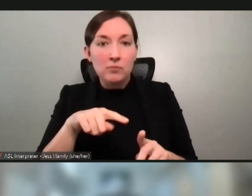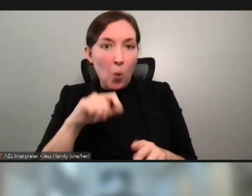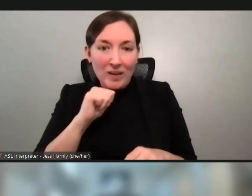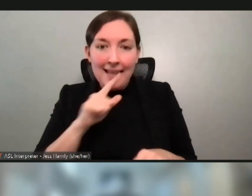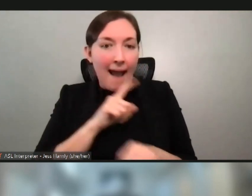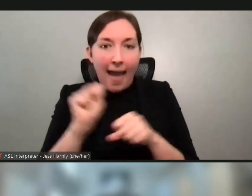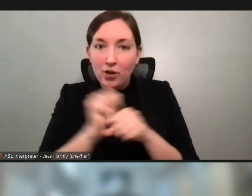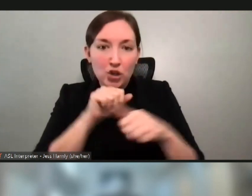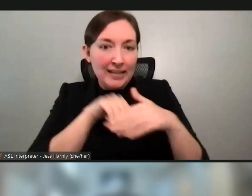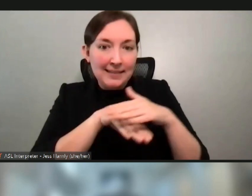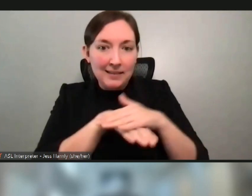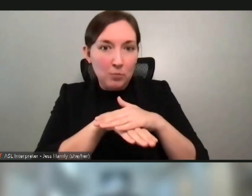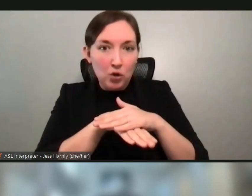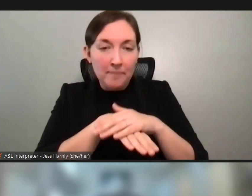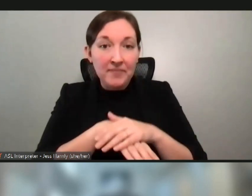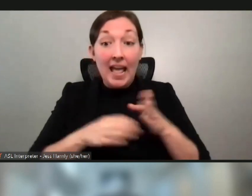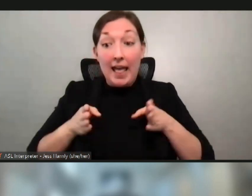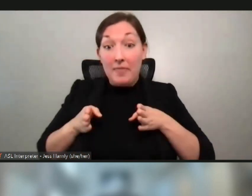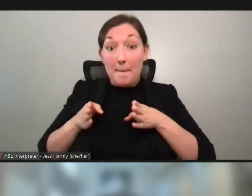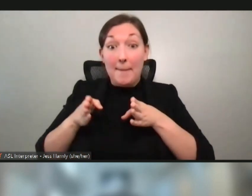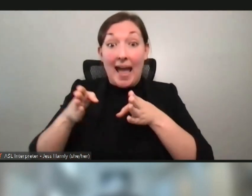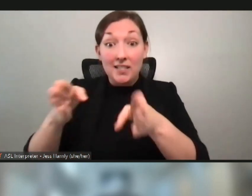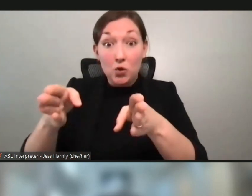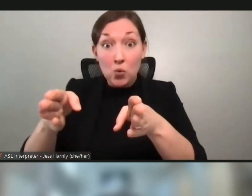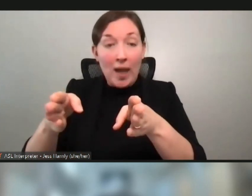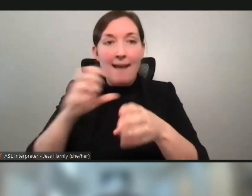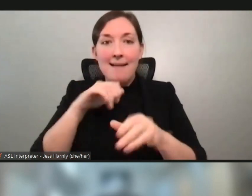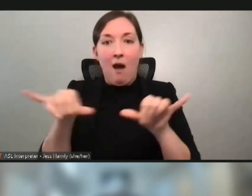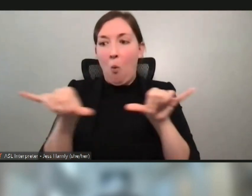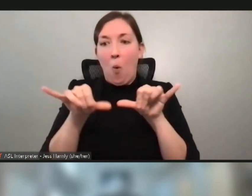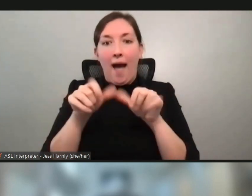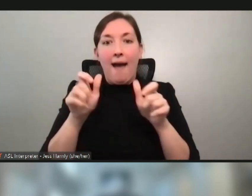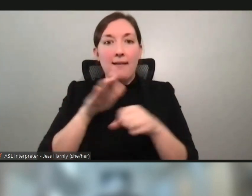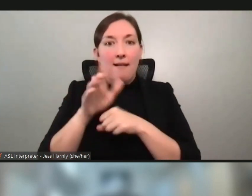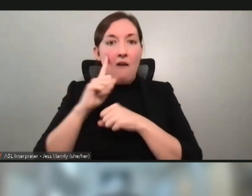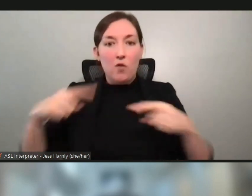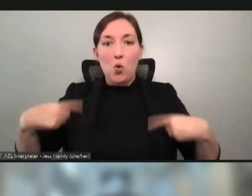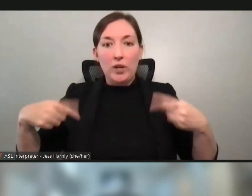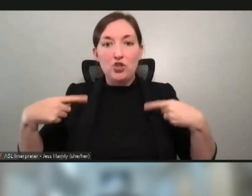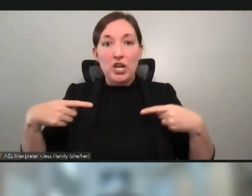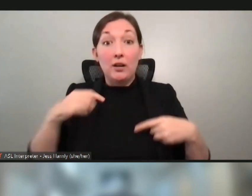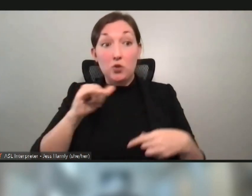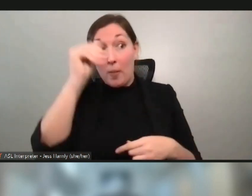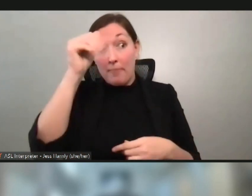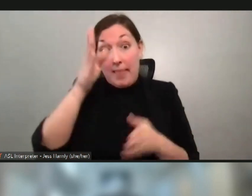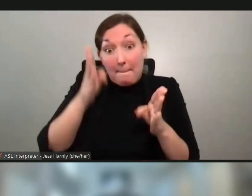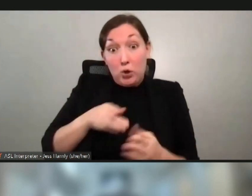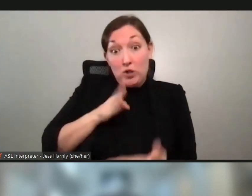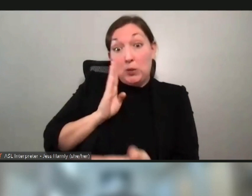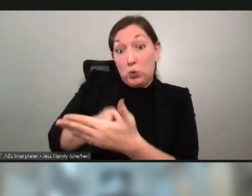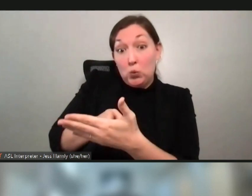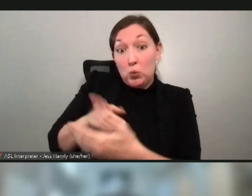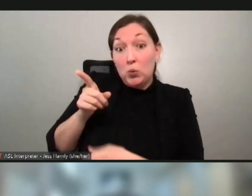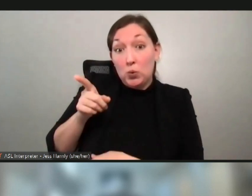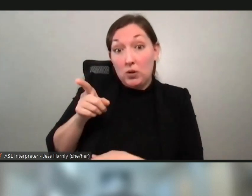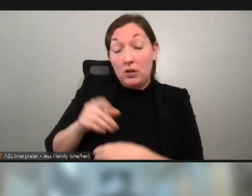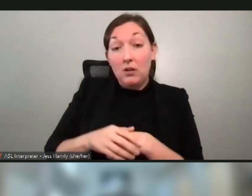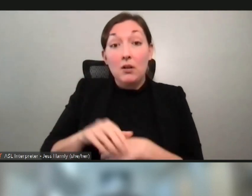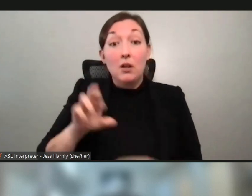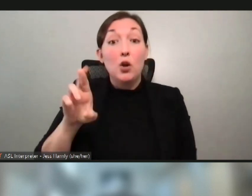and the passageway was not wide enough for a wheelchair. One person in a wheelchair sued them. And the retrofit costs was